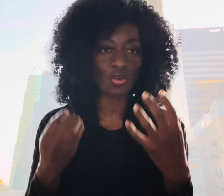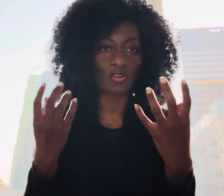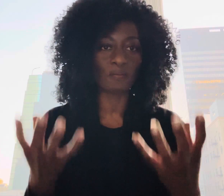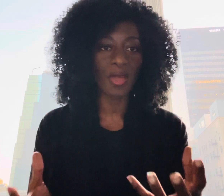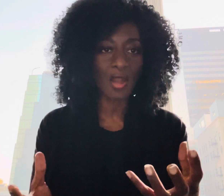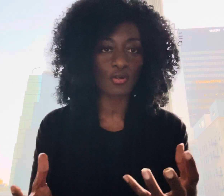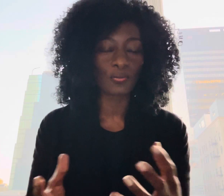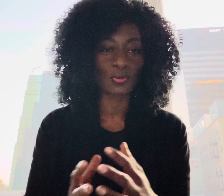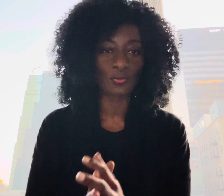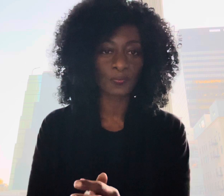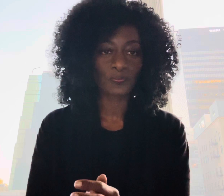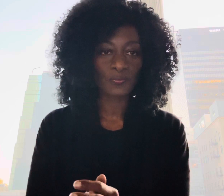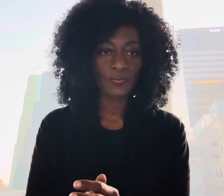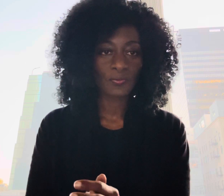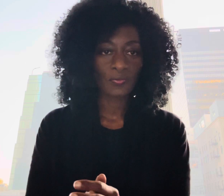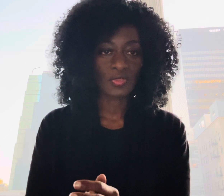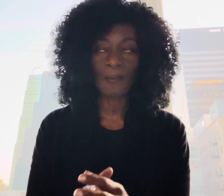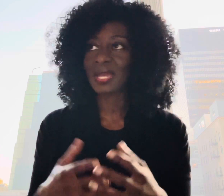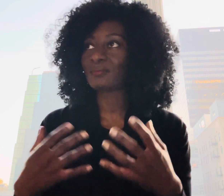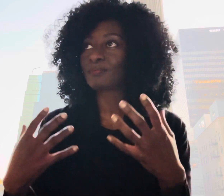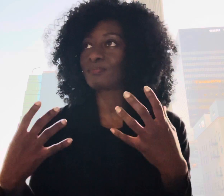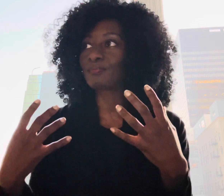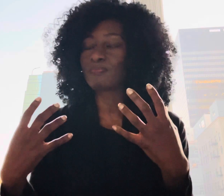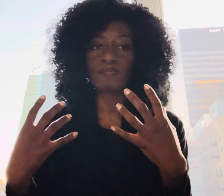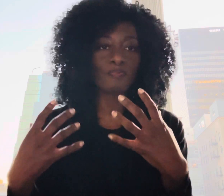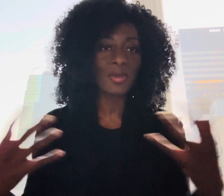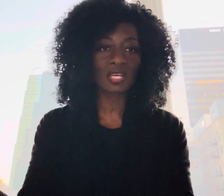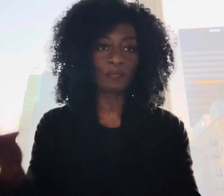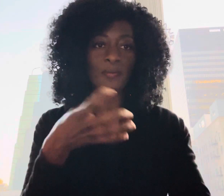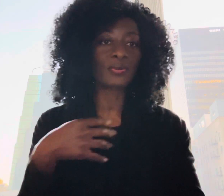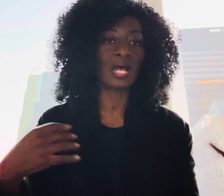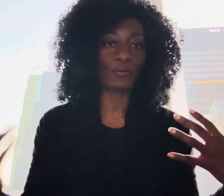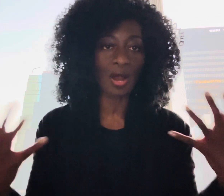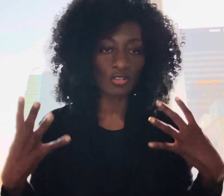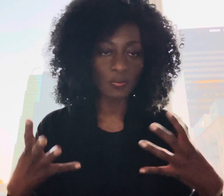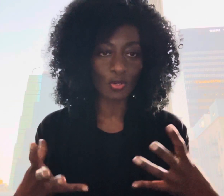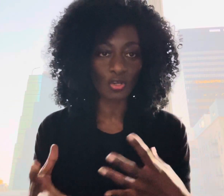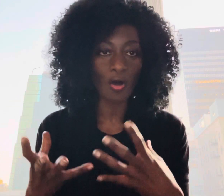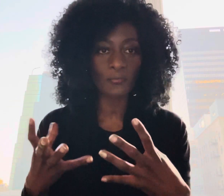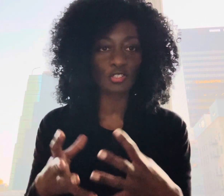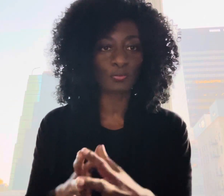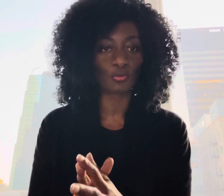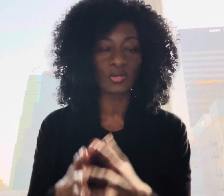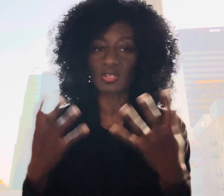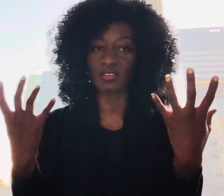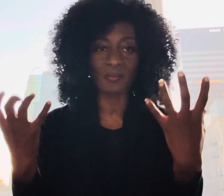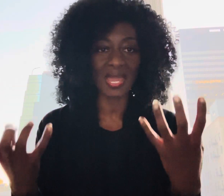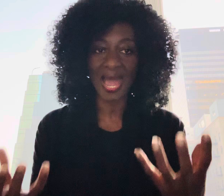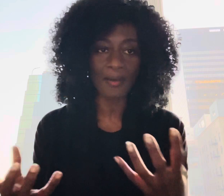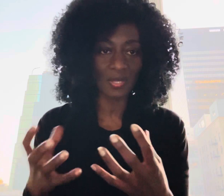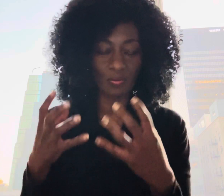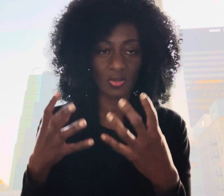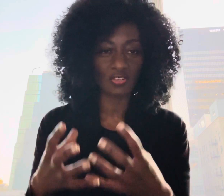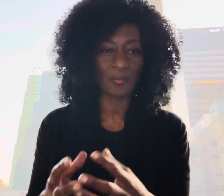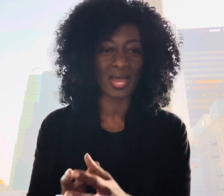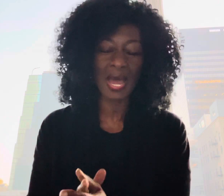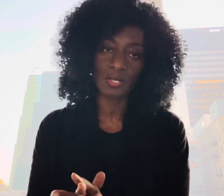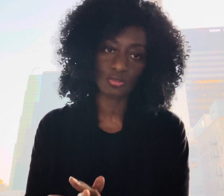unbearable i might make people around me uncomfortable because of my habit because of my attitude